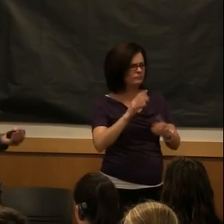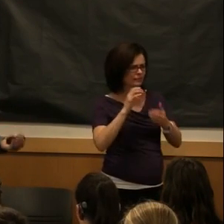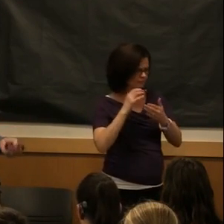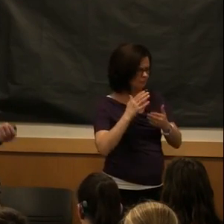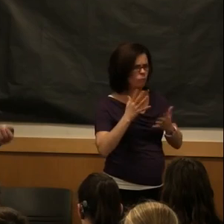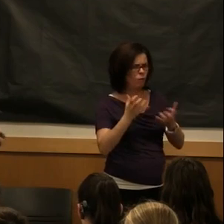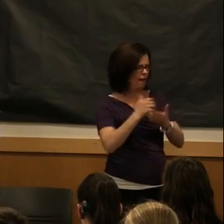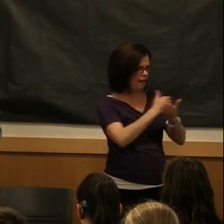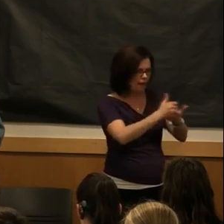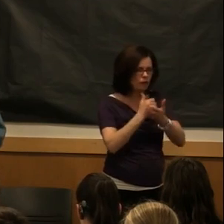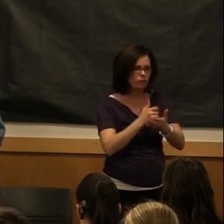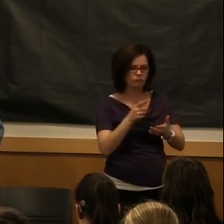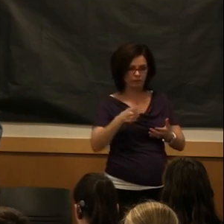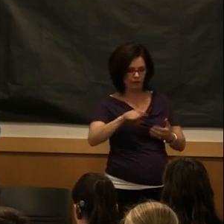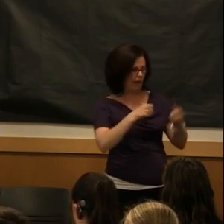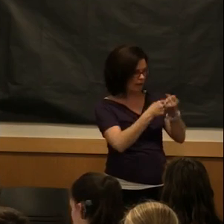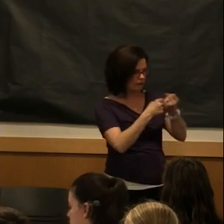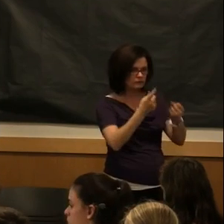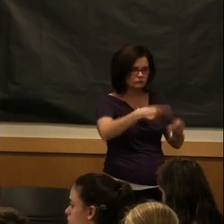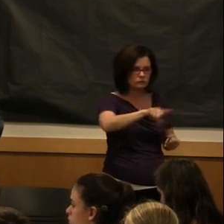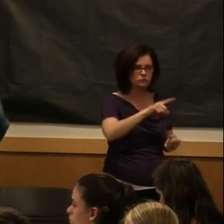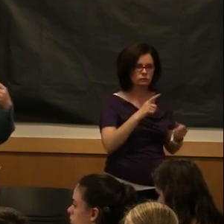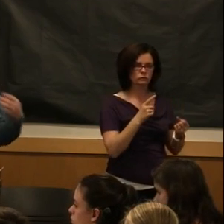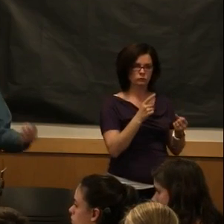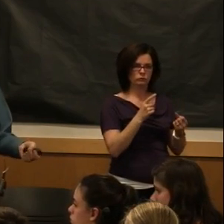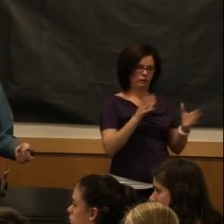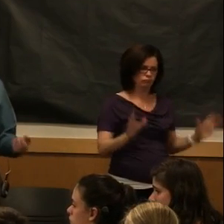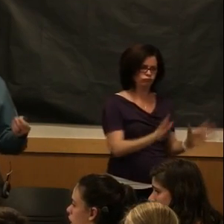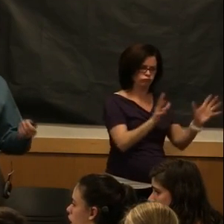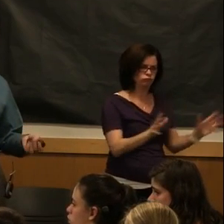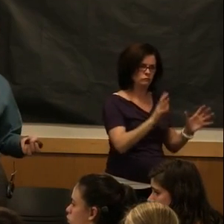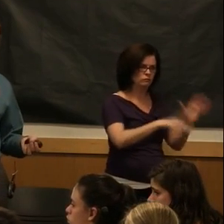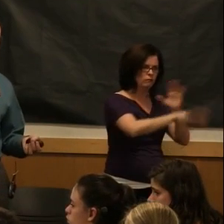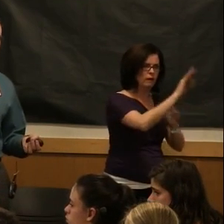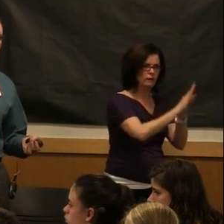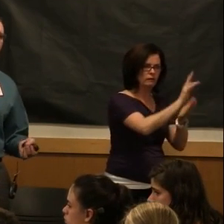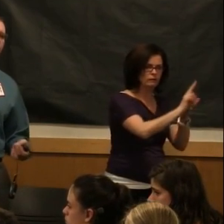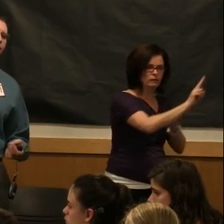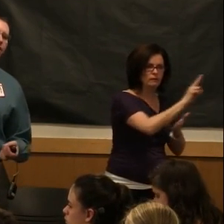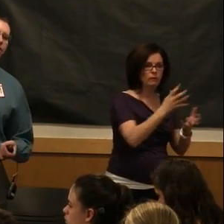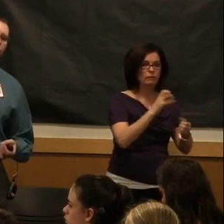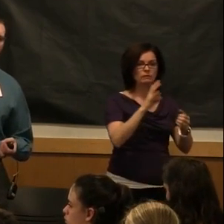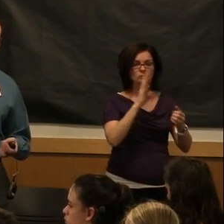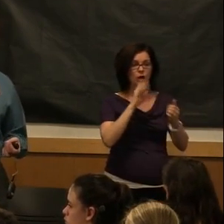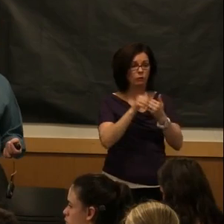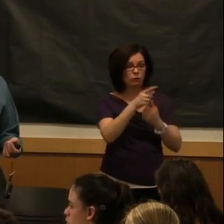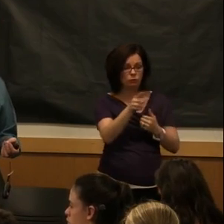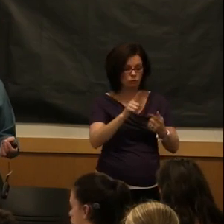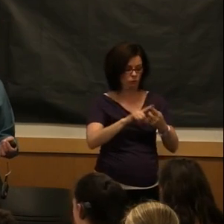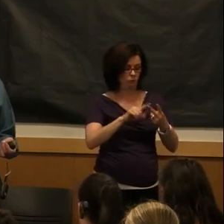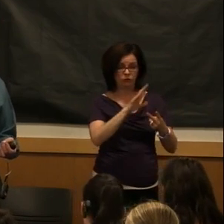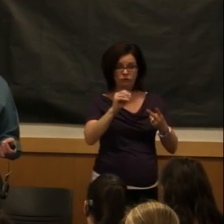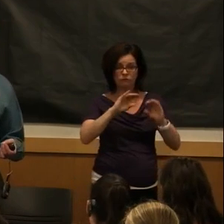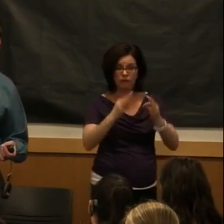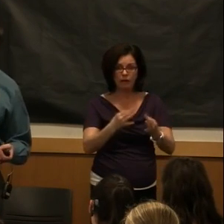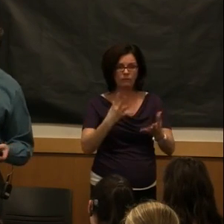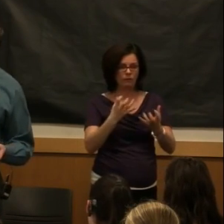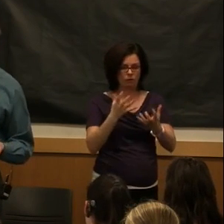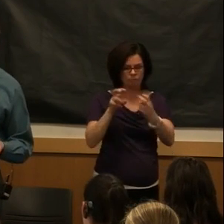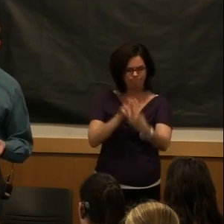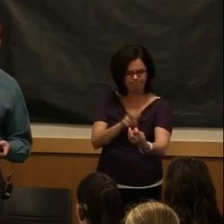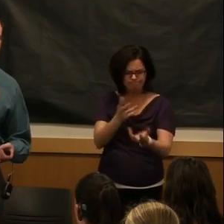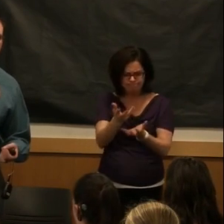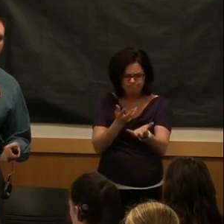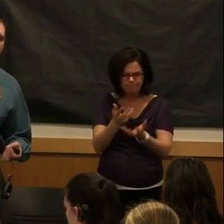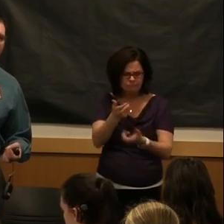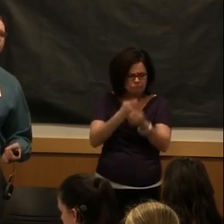for you as you're looking for higher education. They want to sit down and talk with you and your family. They want to know about you, and if your grades